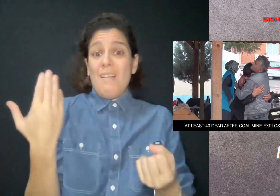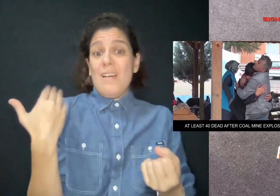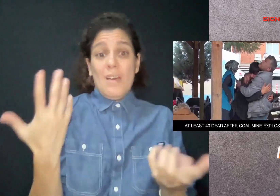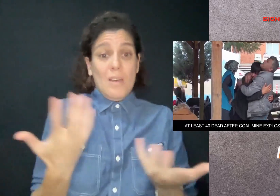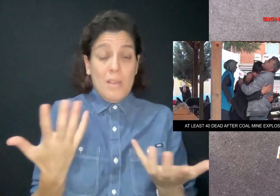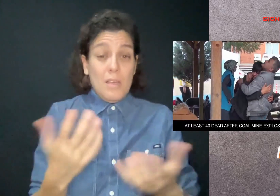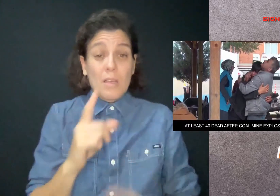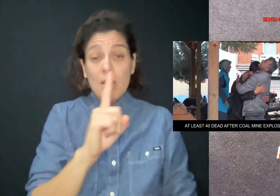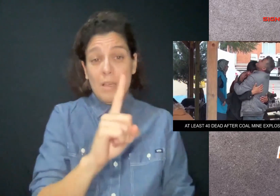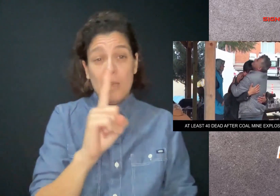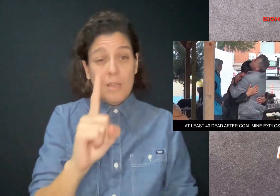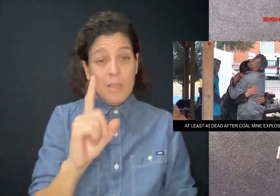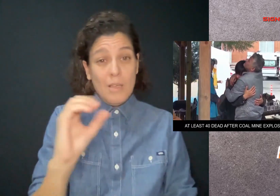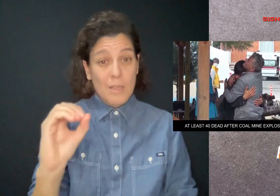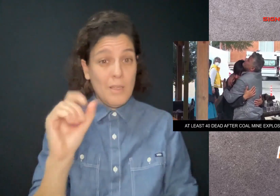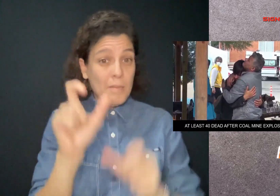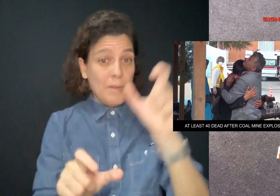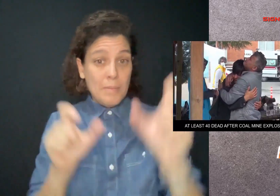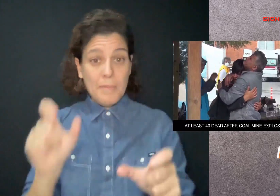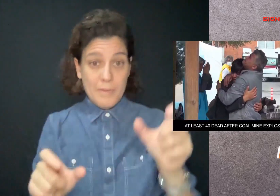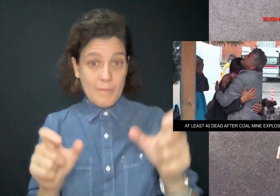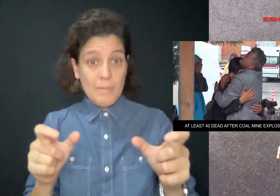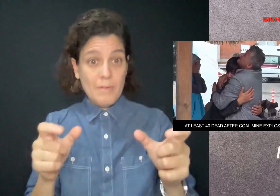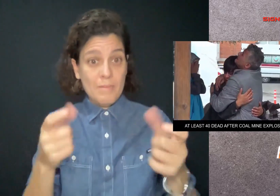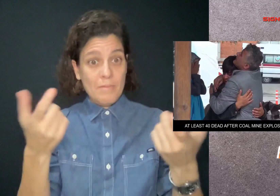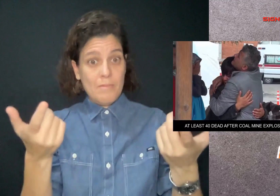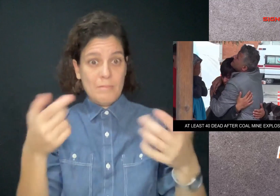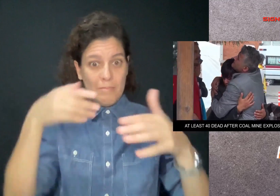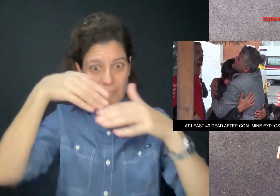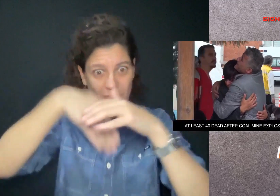There were 110 people in the mine at the time of the explosion.